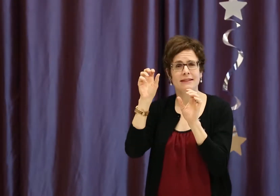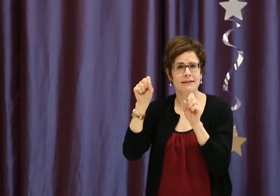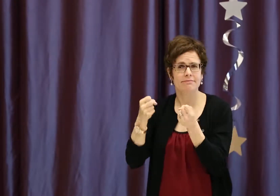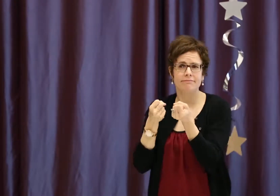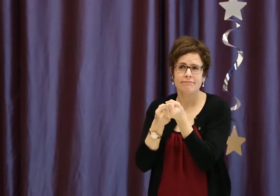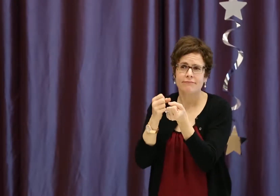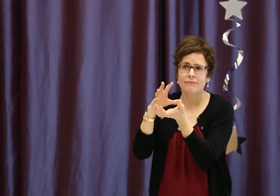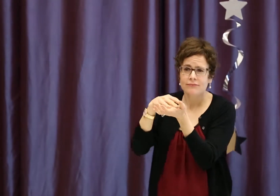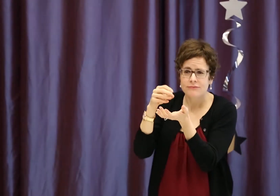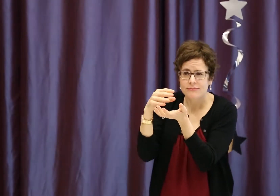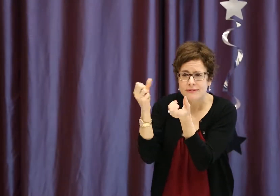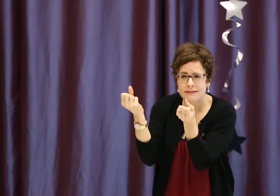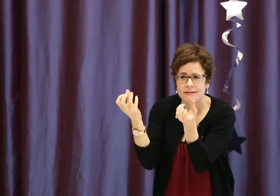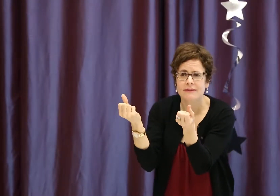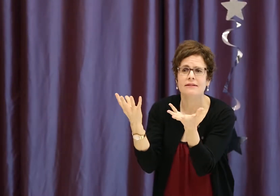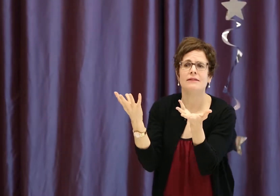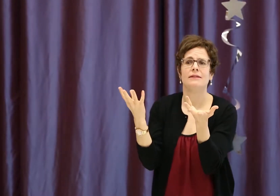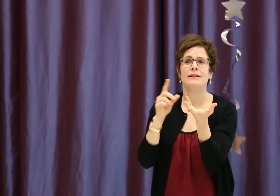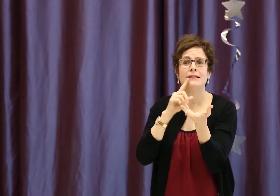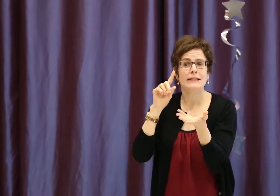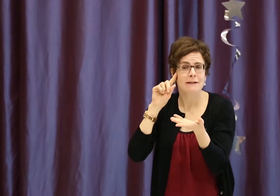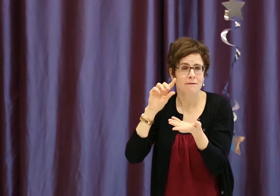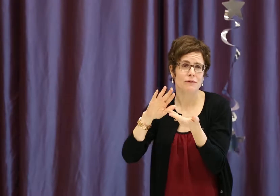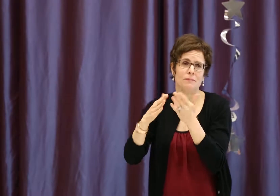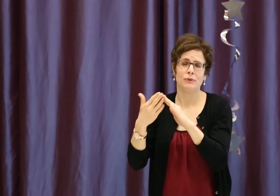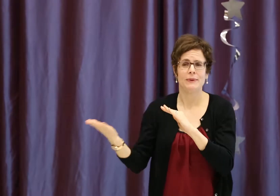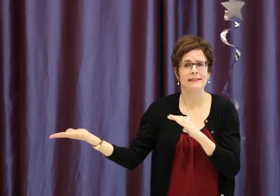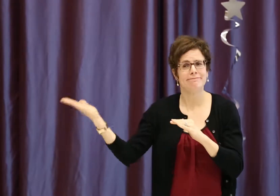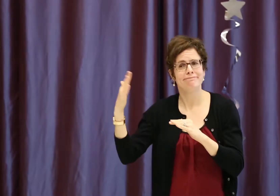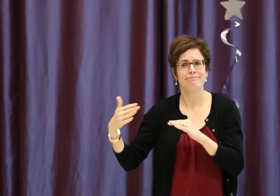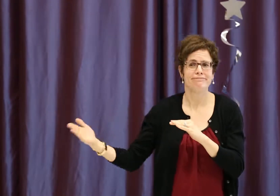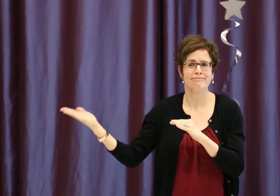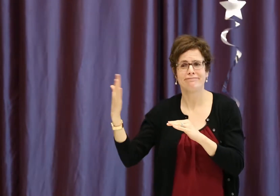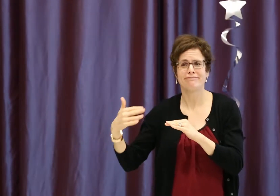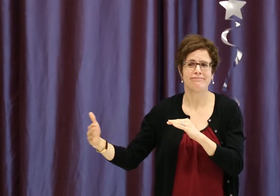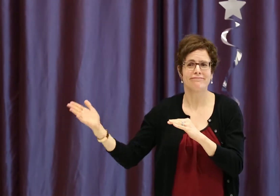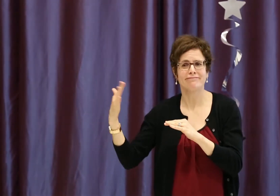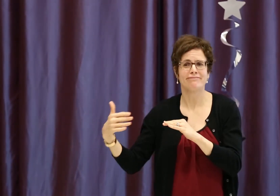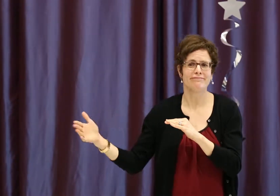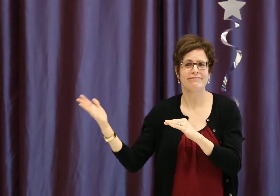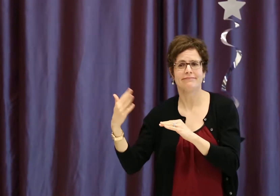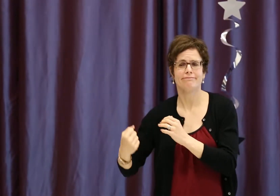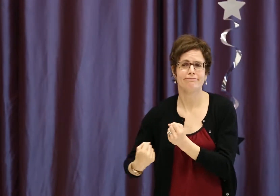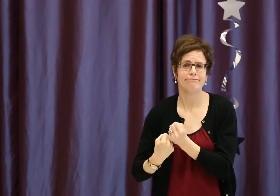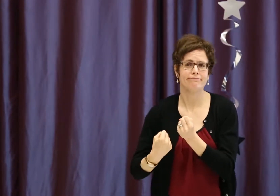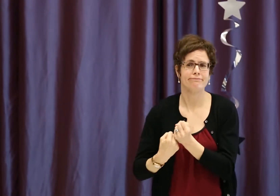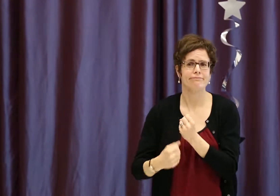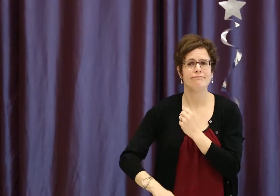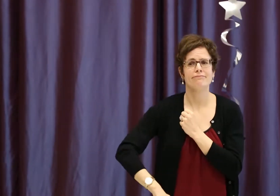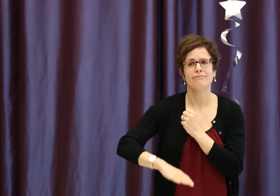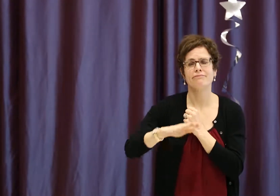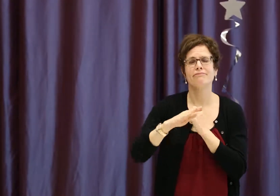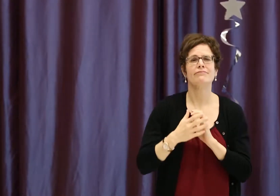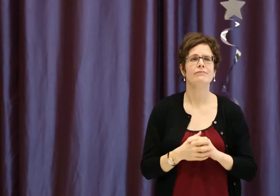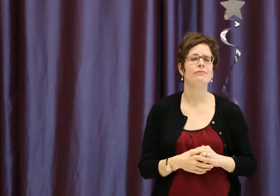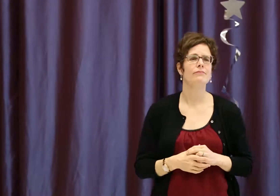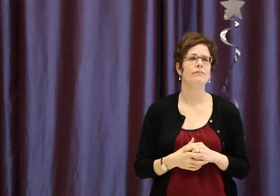societal barrier? If the parents were able to learn sign language, if they were welcomed into the deaf community,